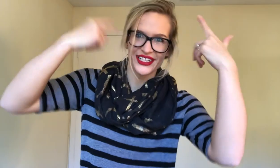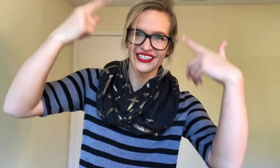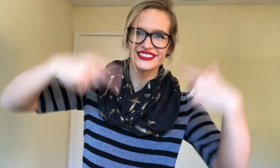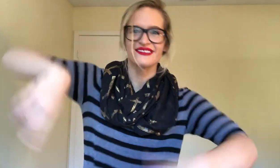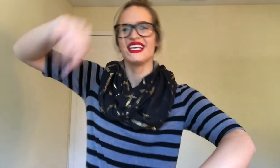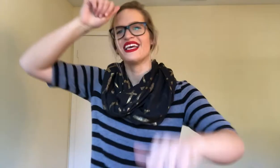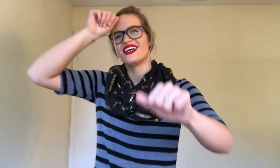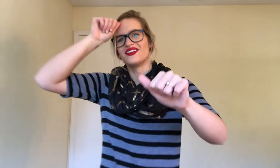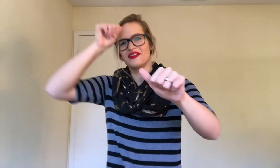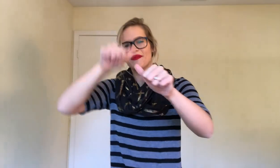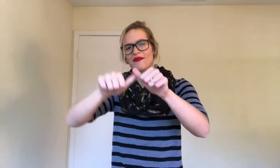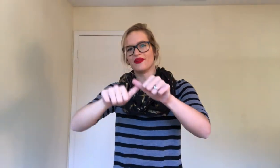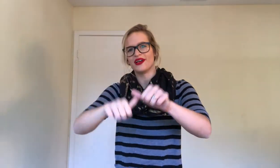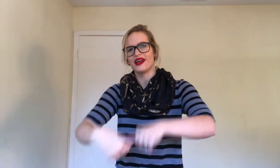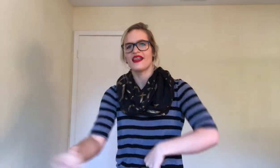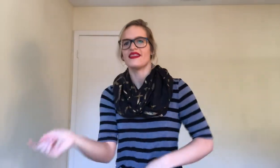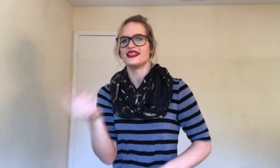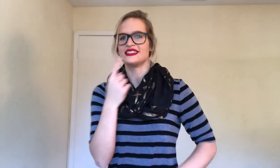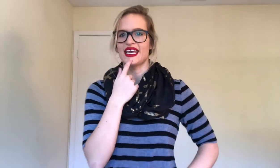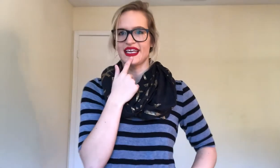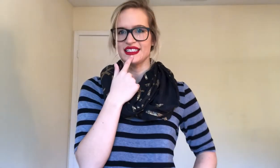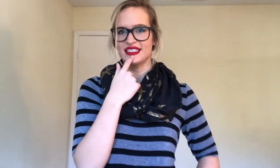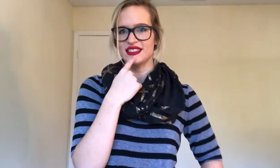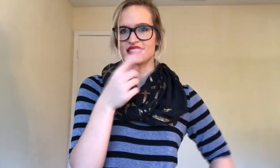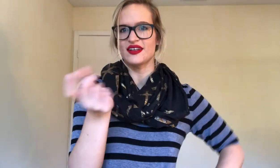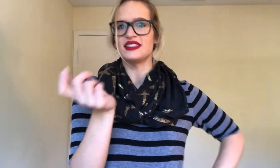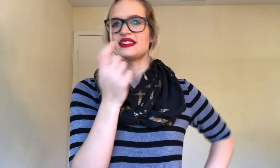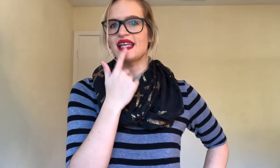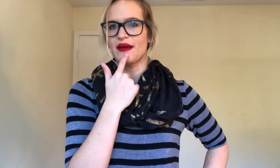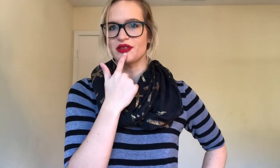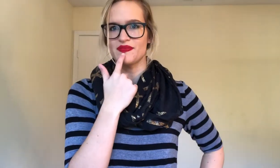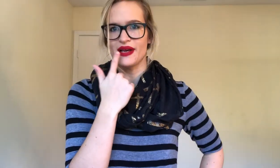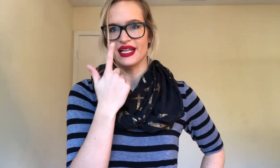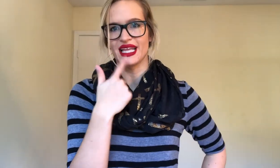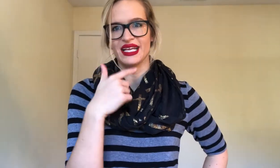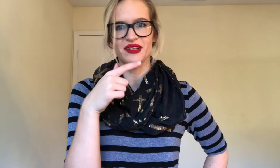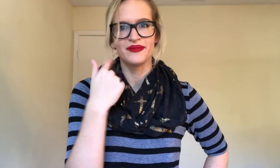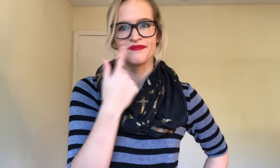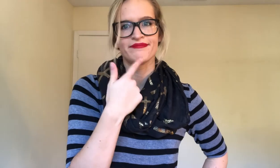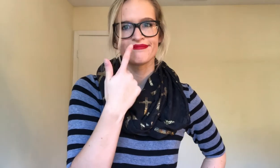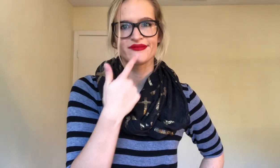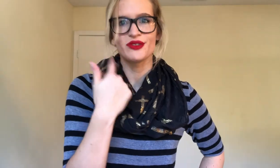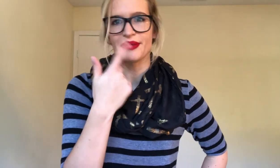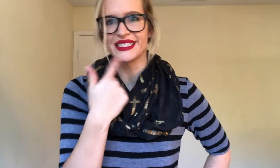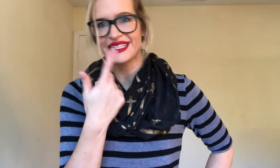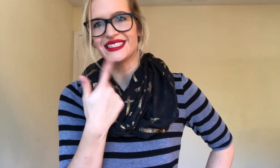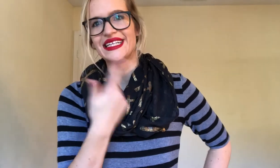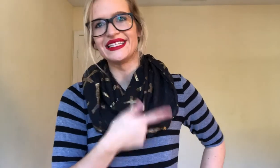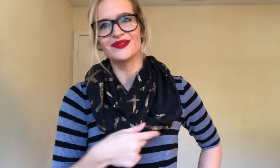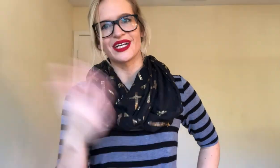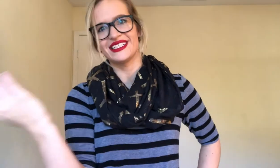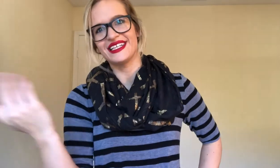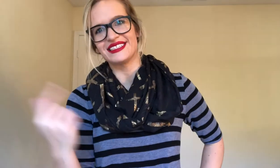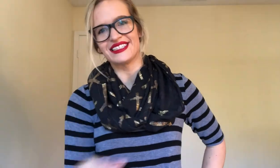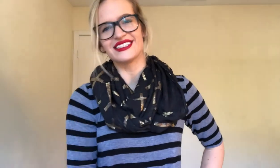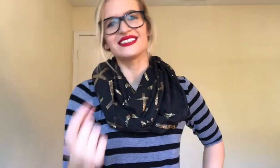is. Remember the taste, so I just tapped my, like, where my tasting is, where I taste things.